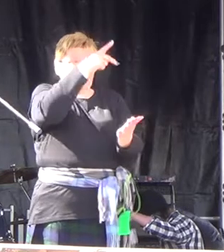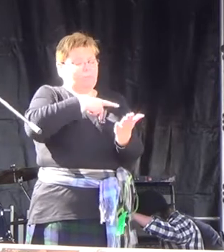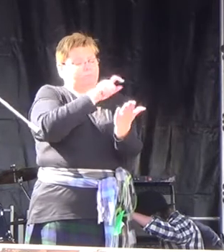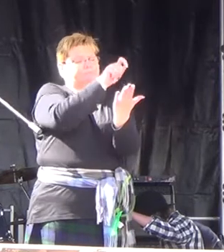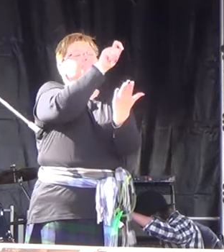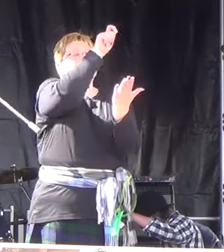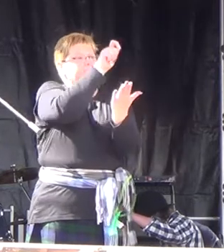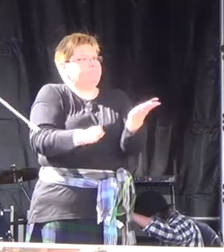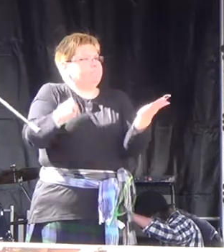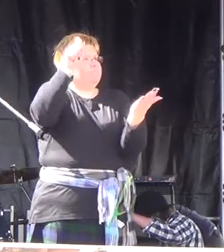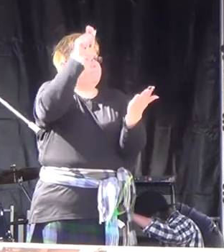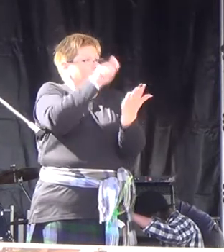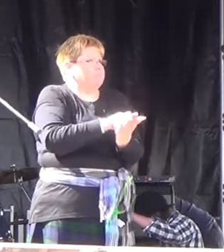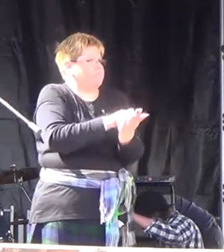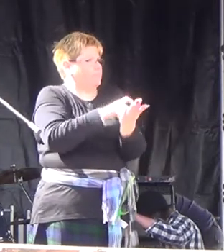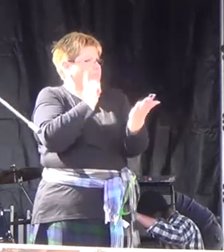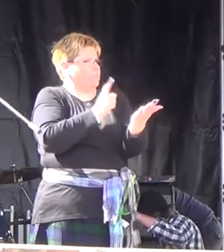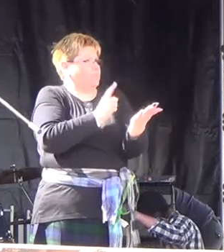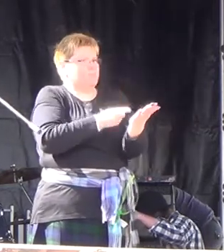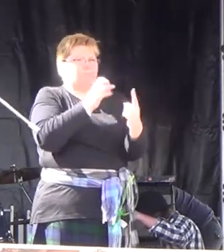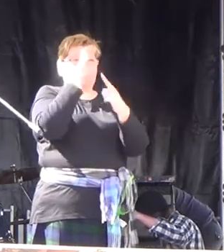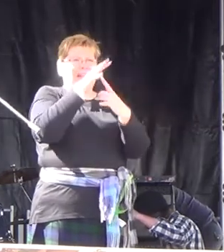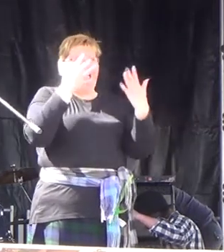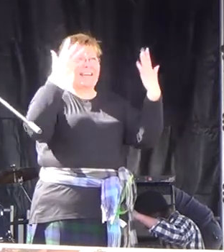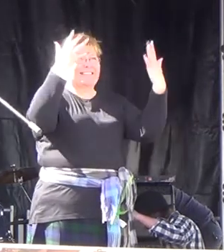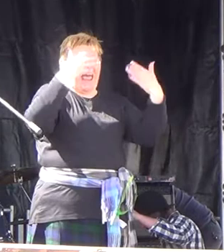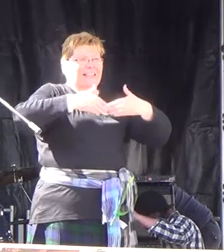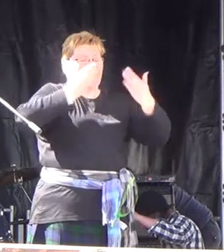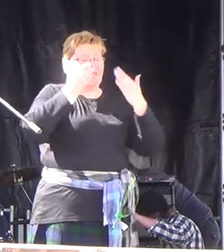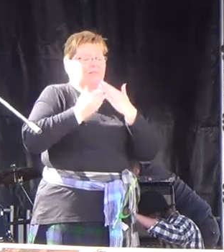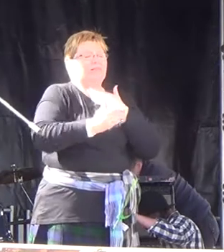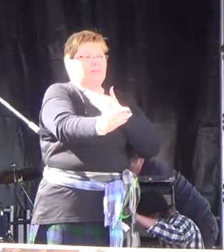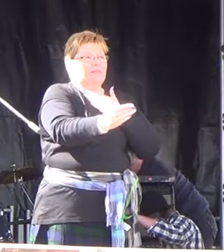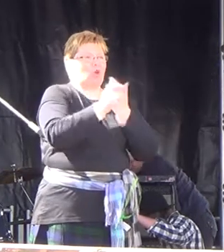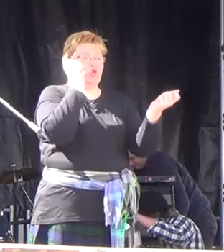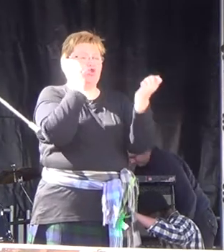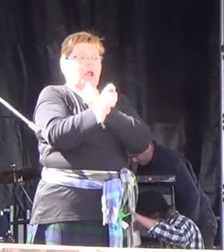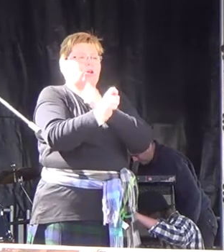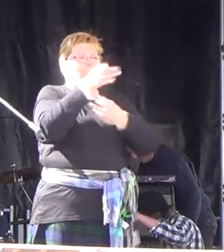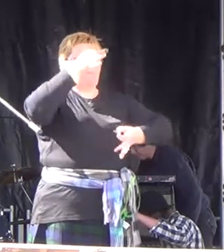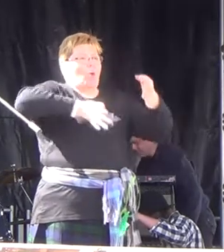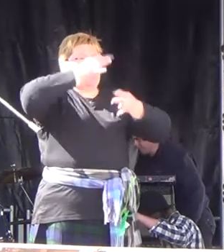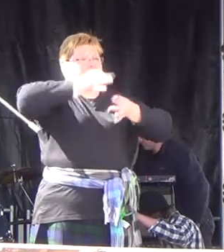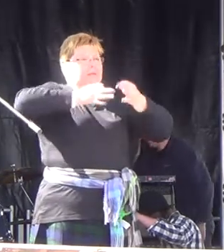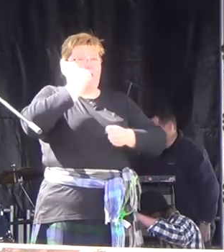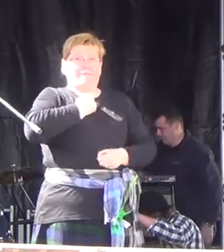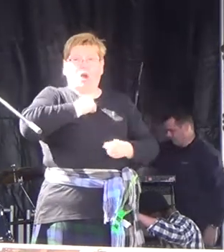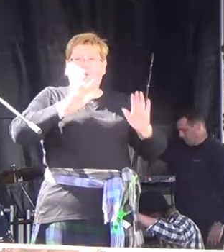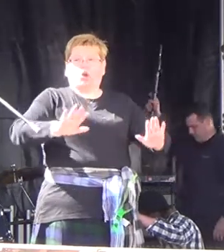paper. And we're about in a few weeks' time, in 10 days, to change the political face of this country forever.